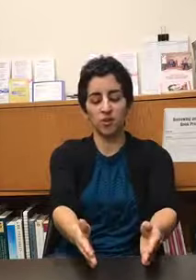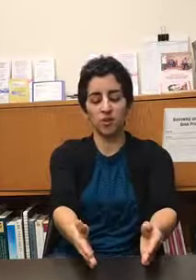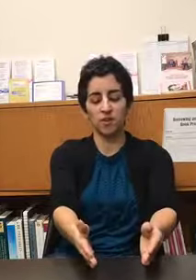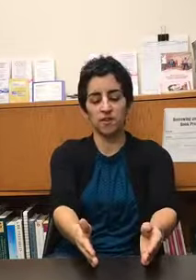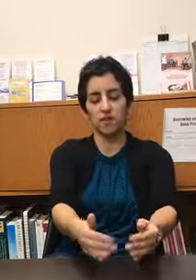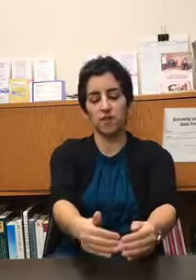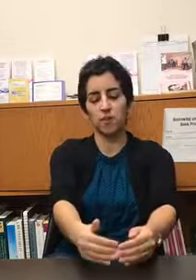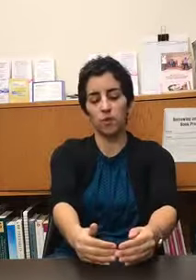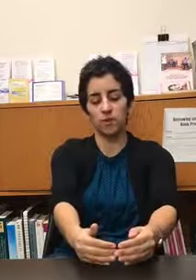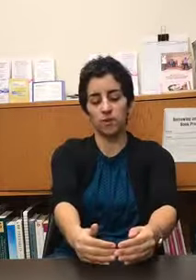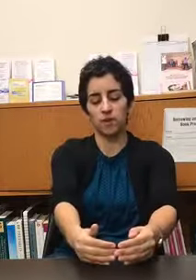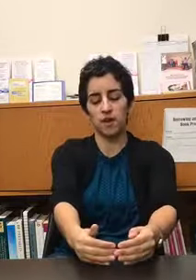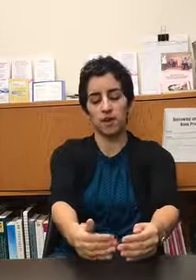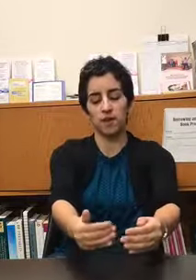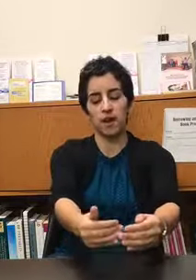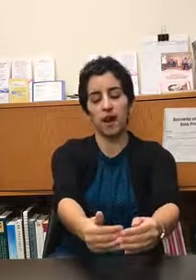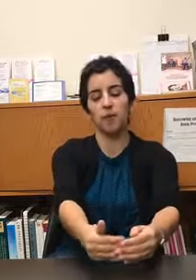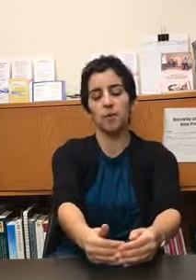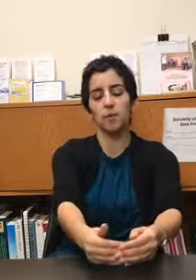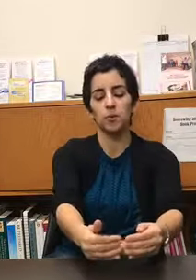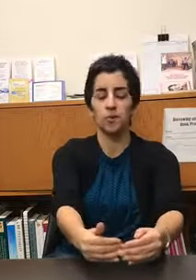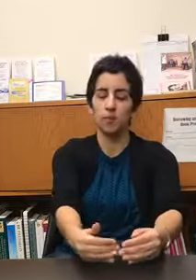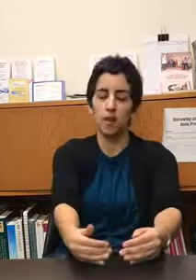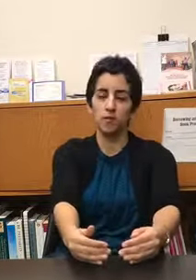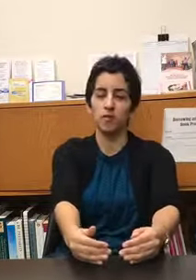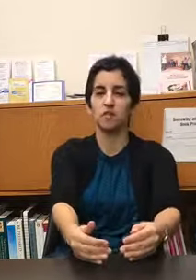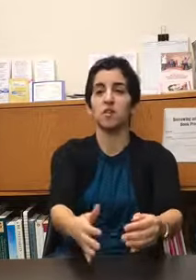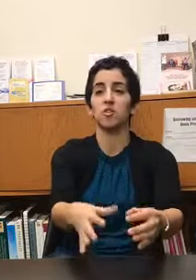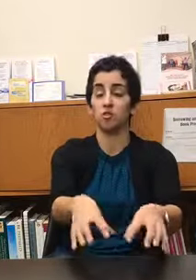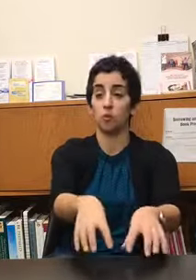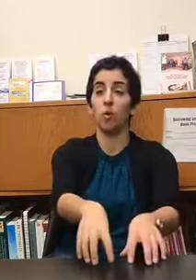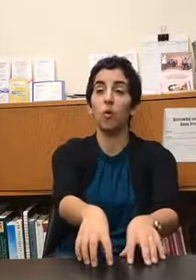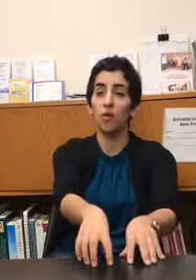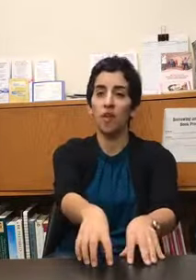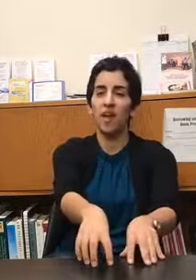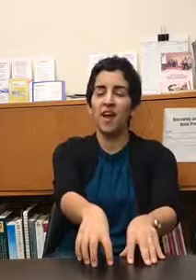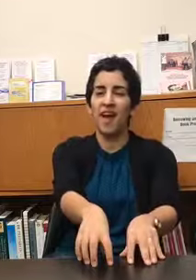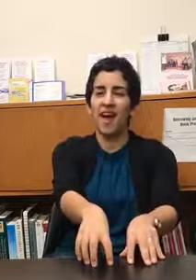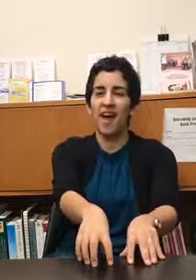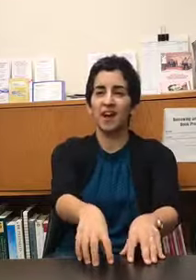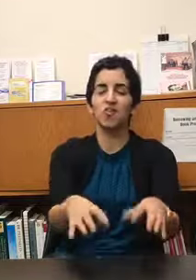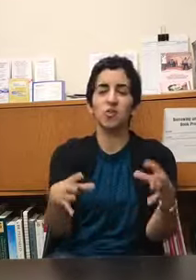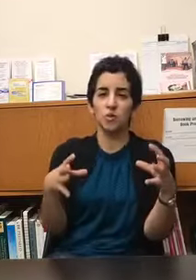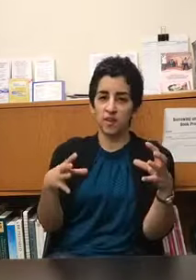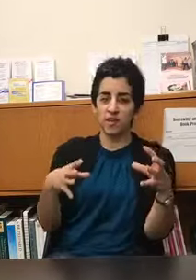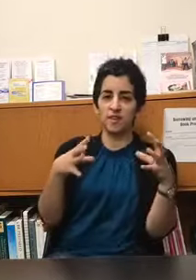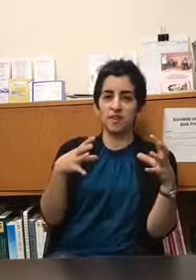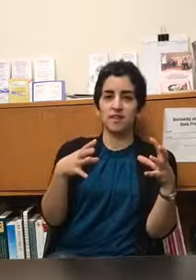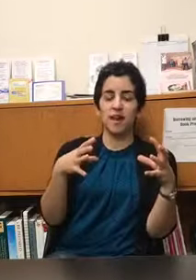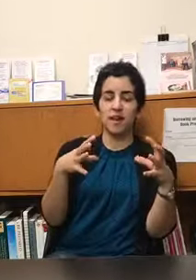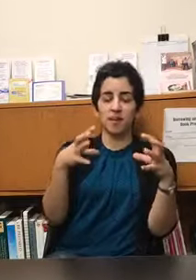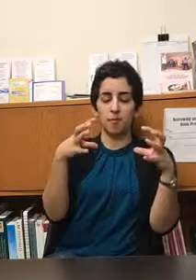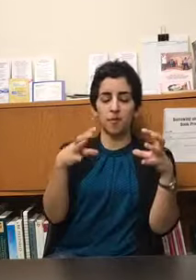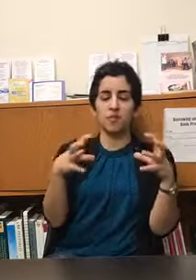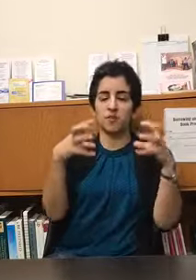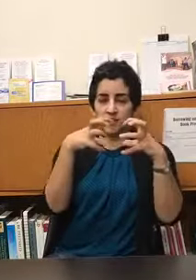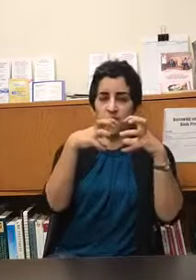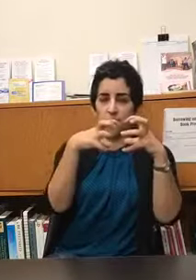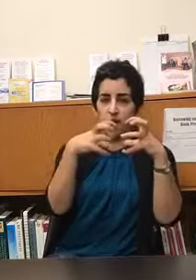notice is that even in what you were saying like how can people use mindfulness to control and so the idea is that mindfulness is not about